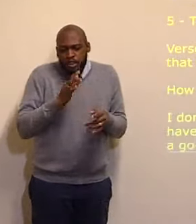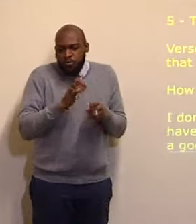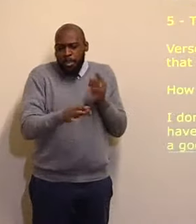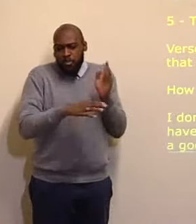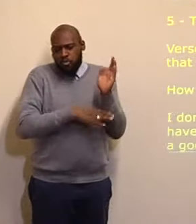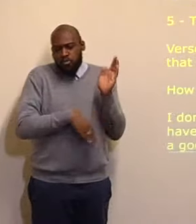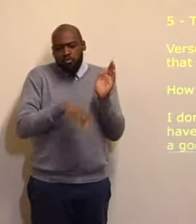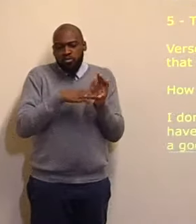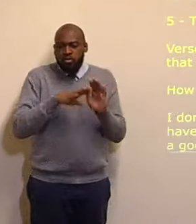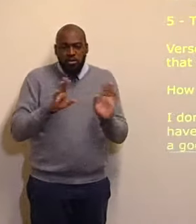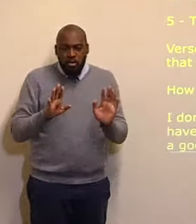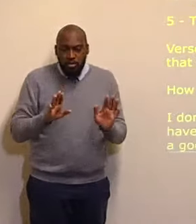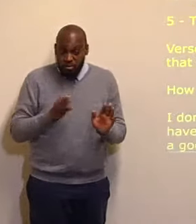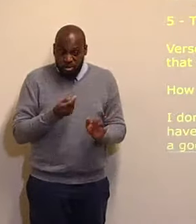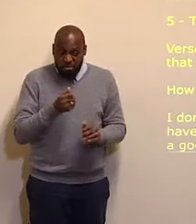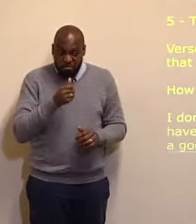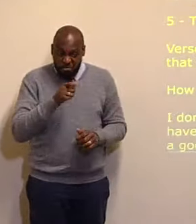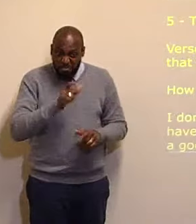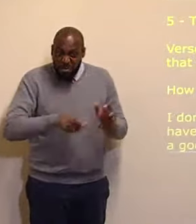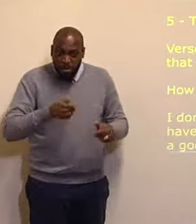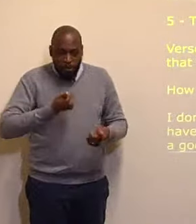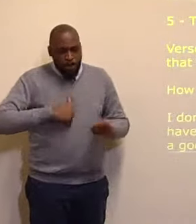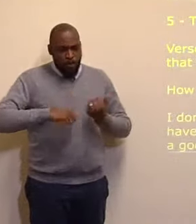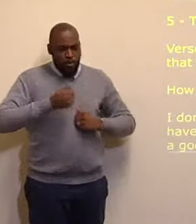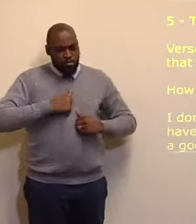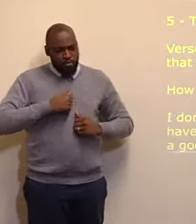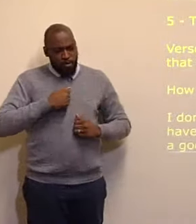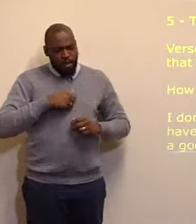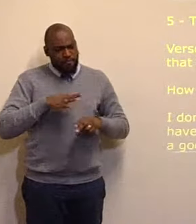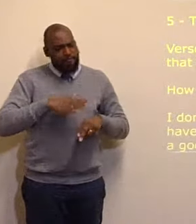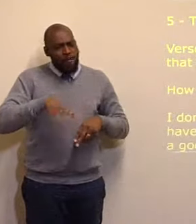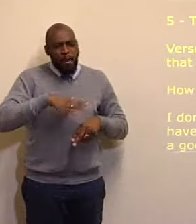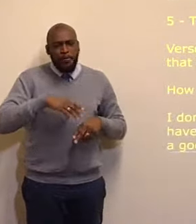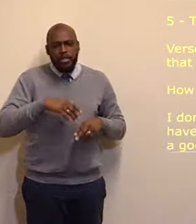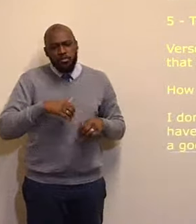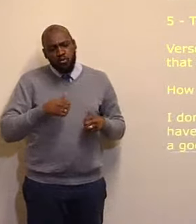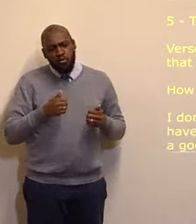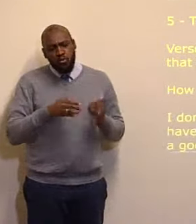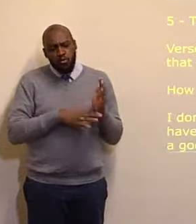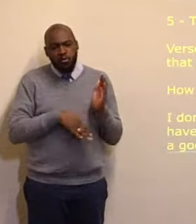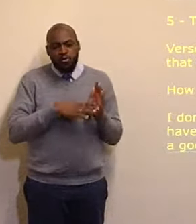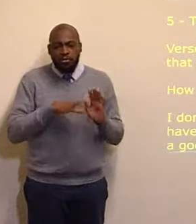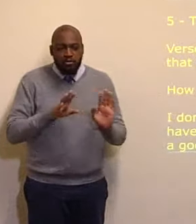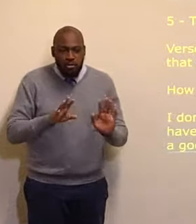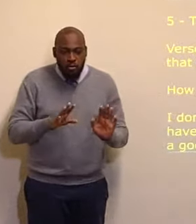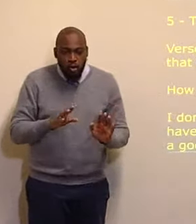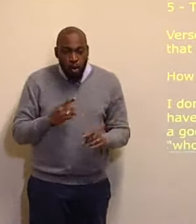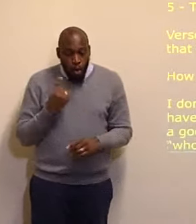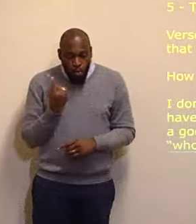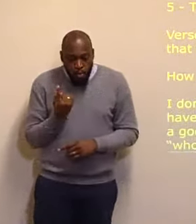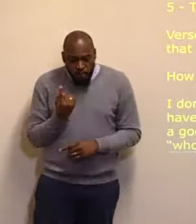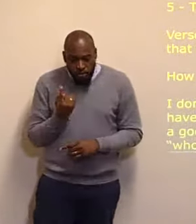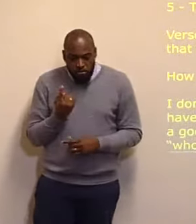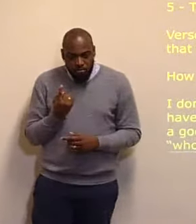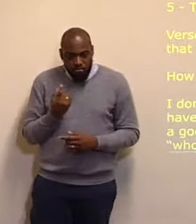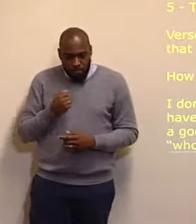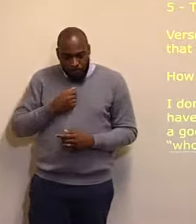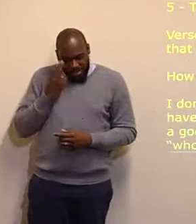but you see, whosoever, oh, that should happen, whosoever, that's me, whosoever, that's the